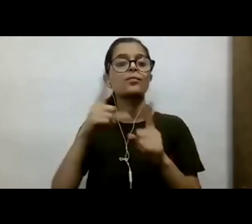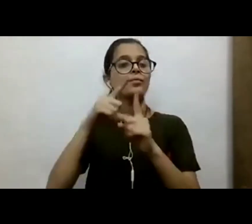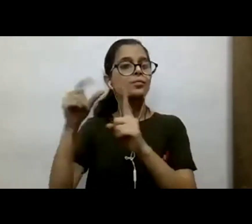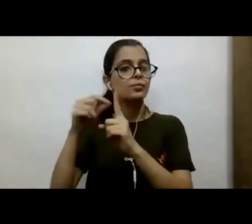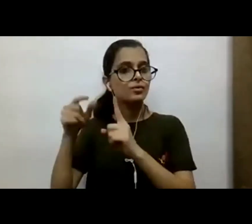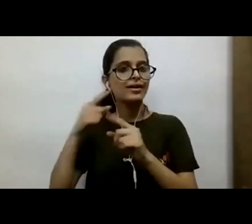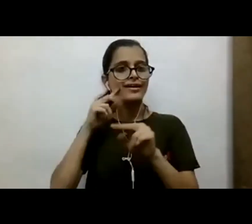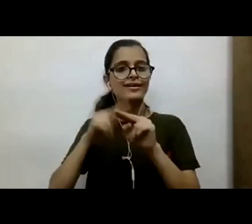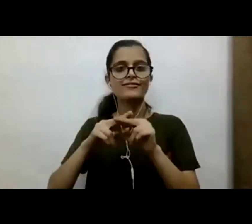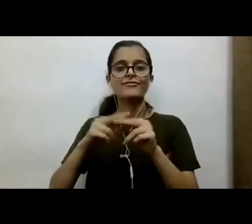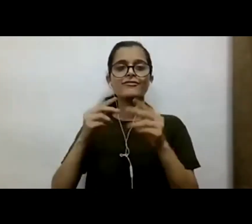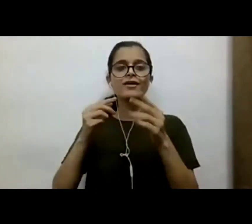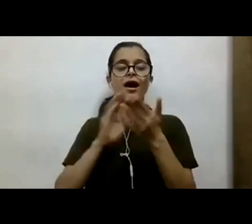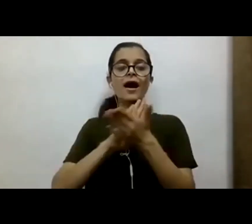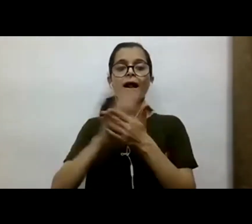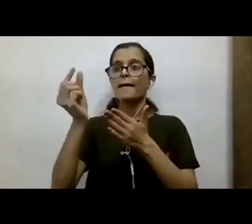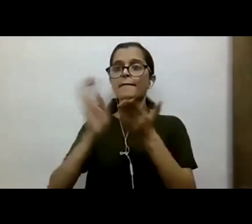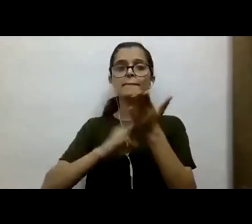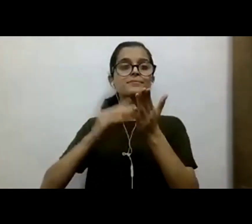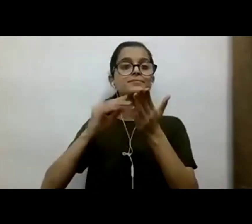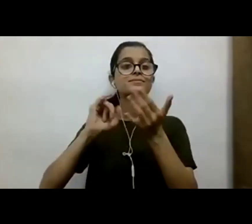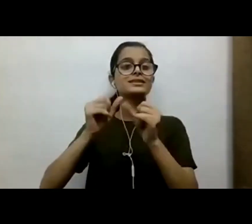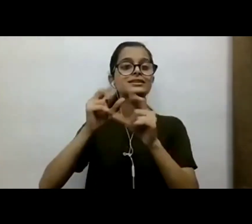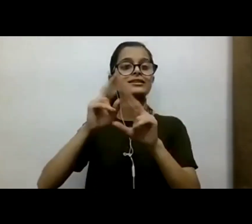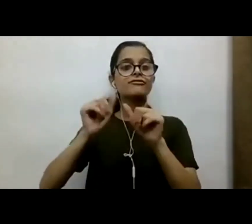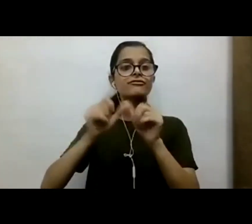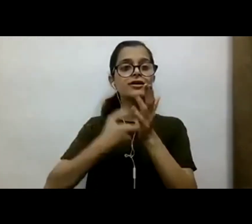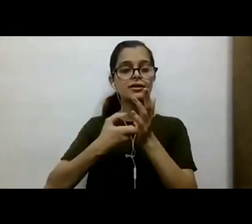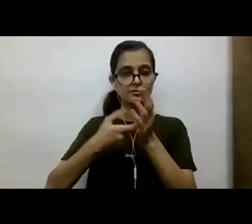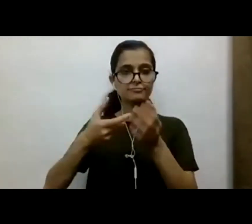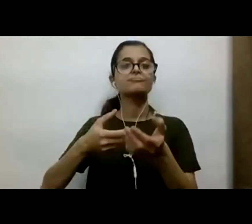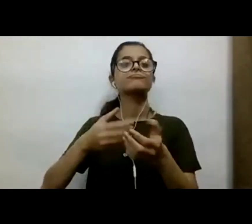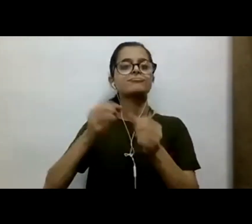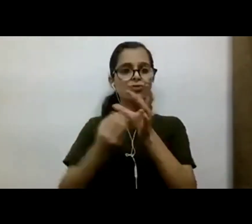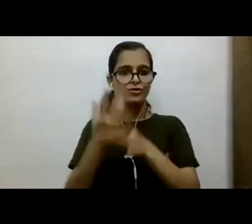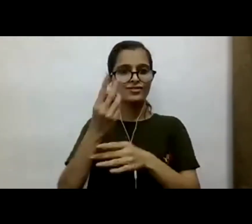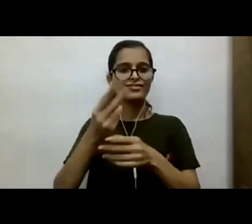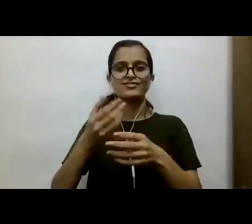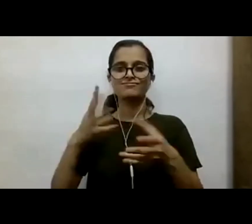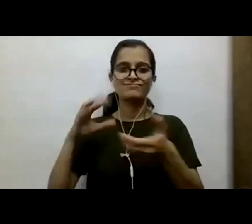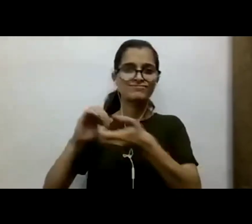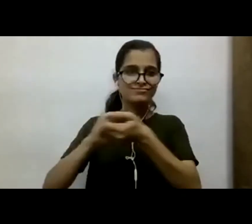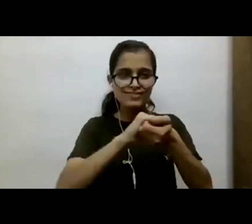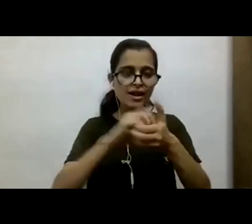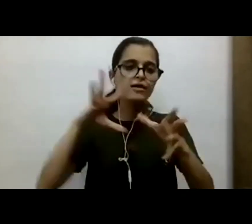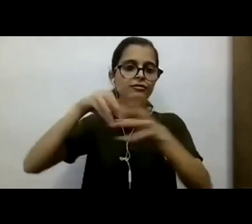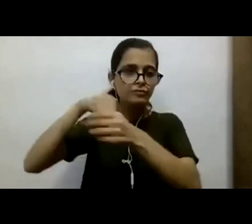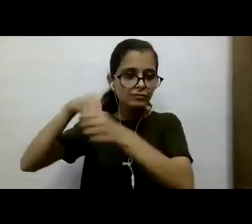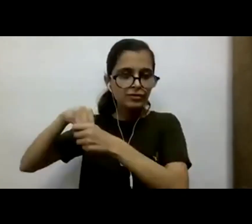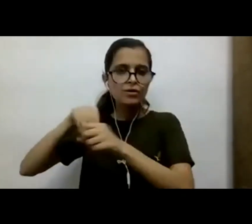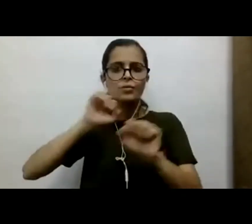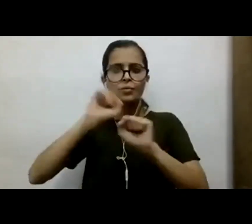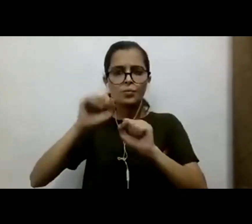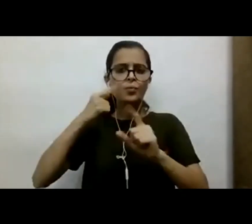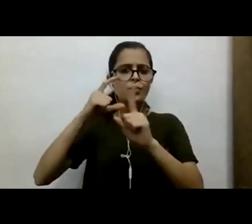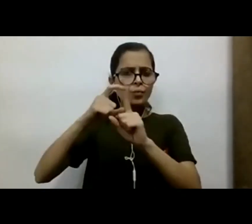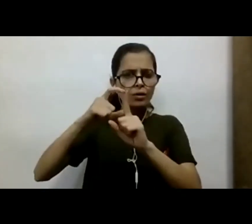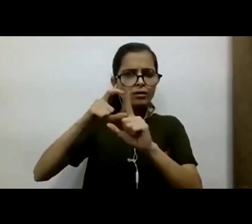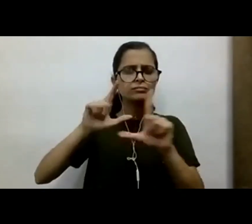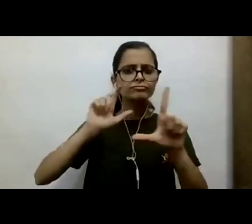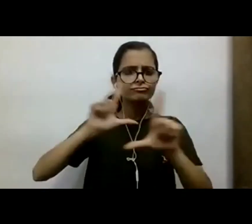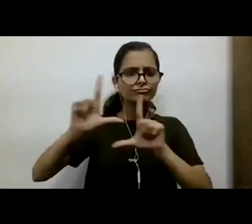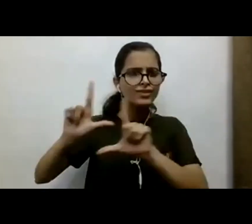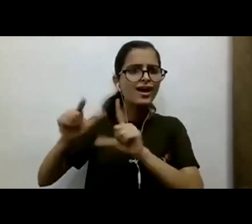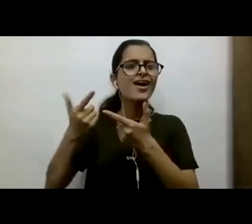with Hamsafa Trust because we found we were working with a lot of adolescents who were grappling with their identity, with their gender